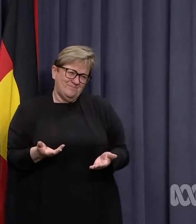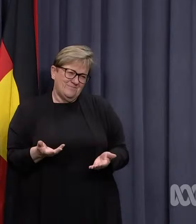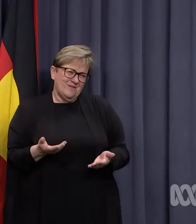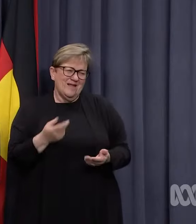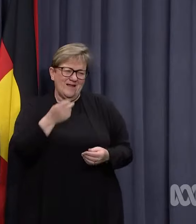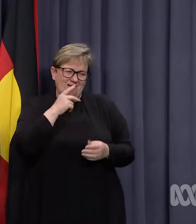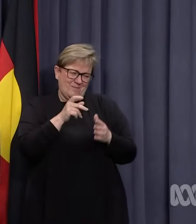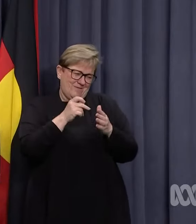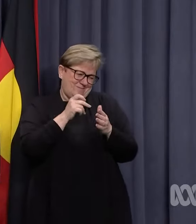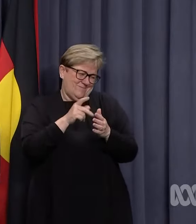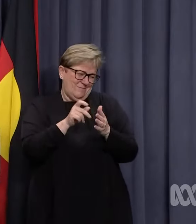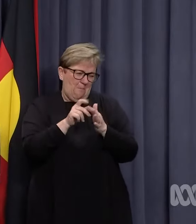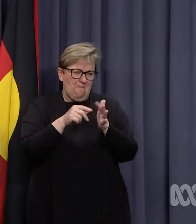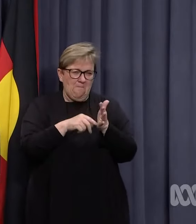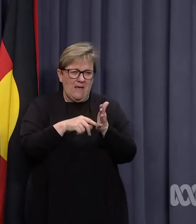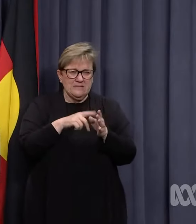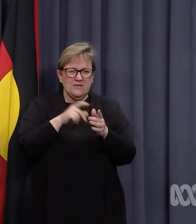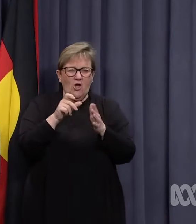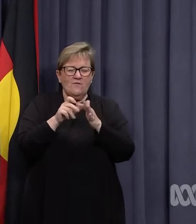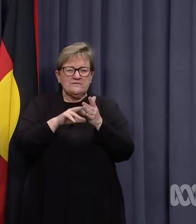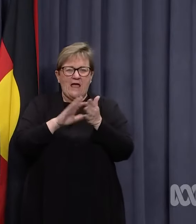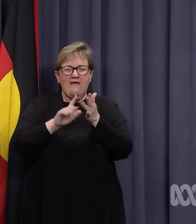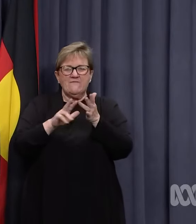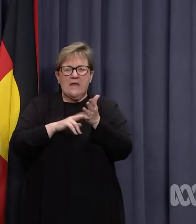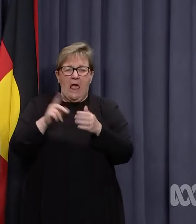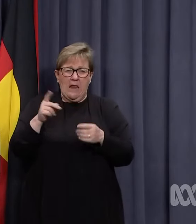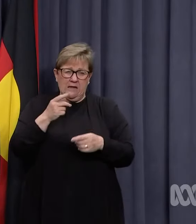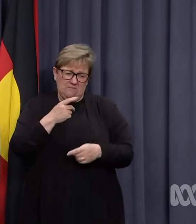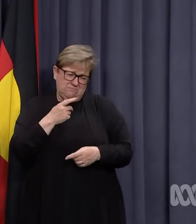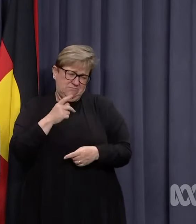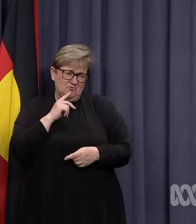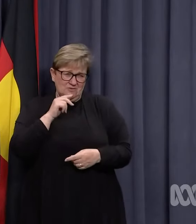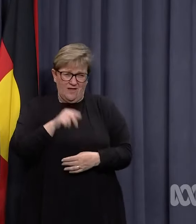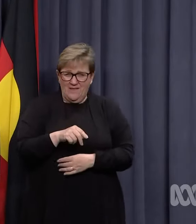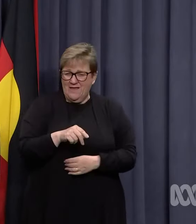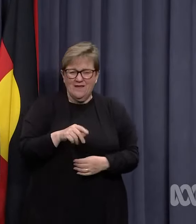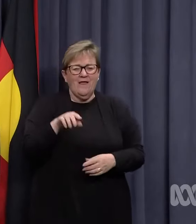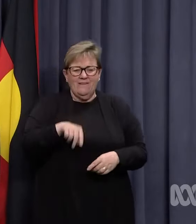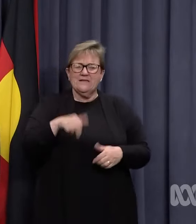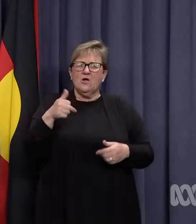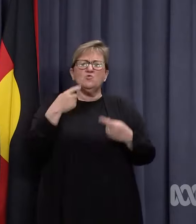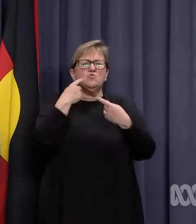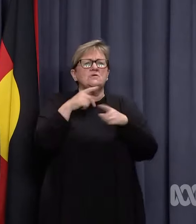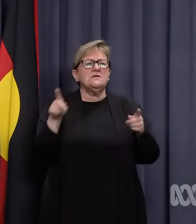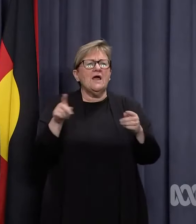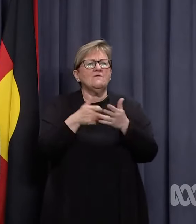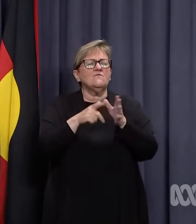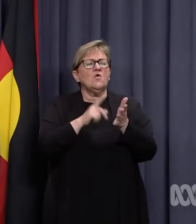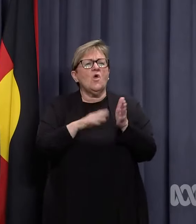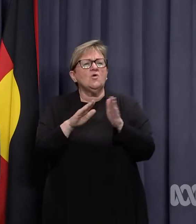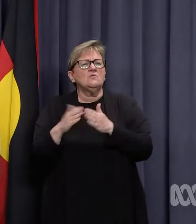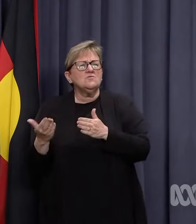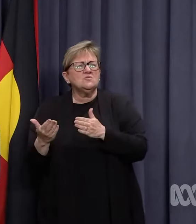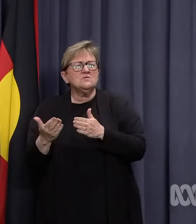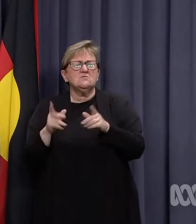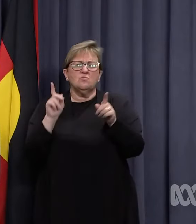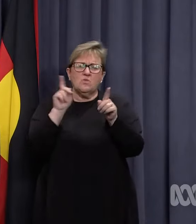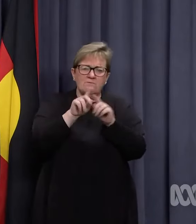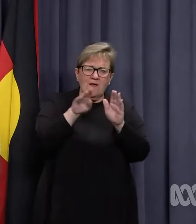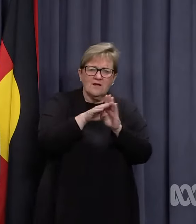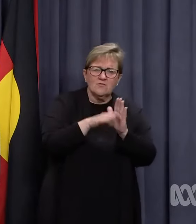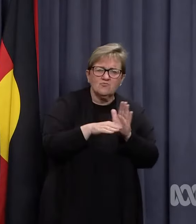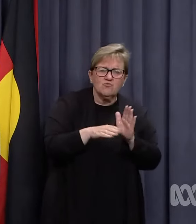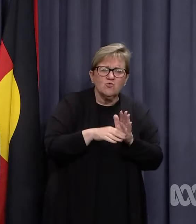petty of David Honey in particular. I think this is a good announcement for a local community. It met all of the Chief Health